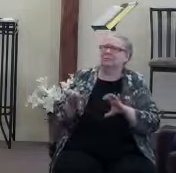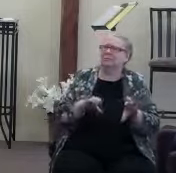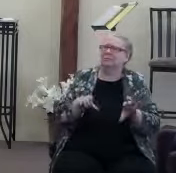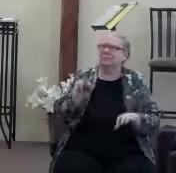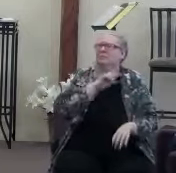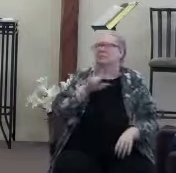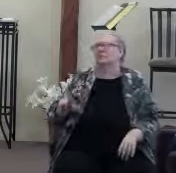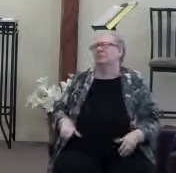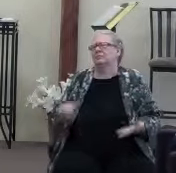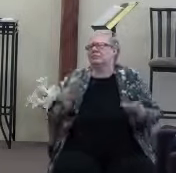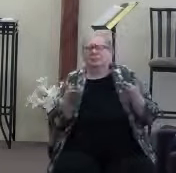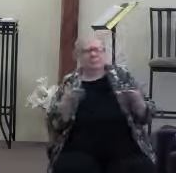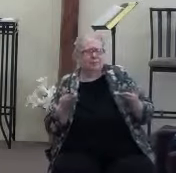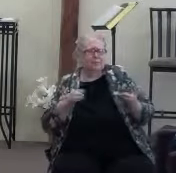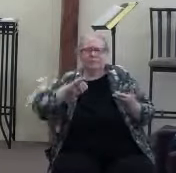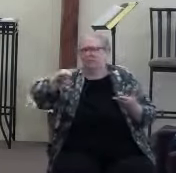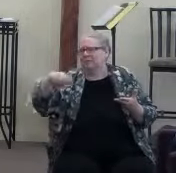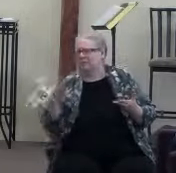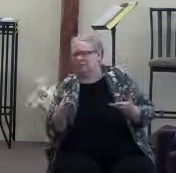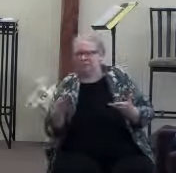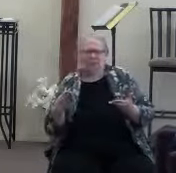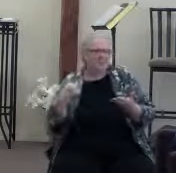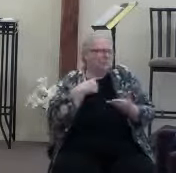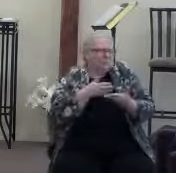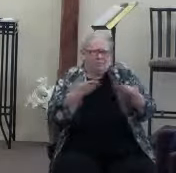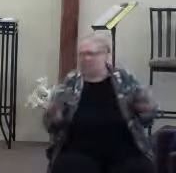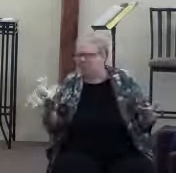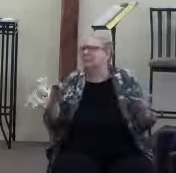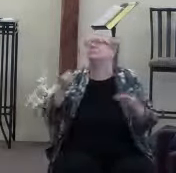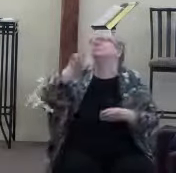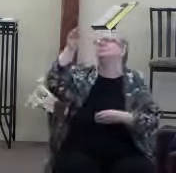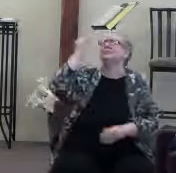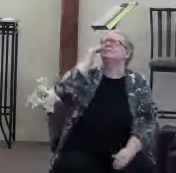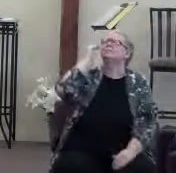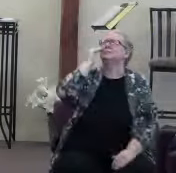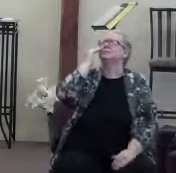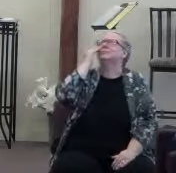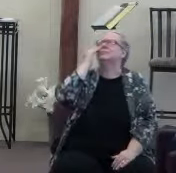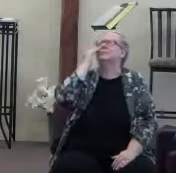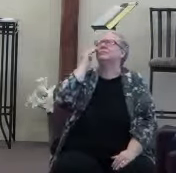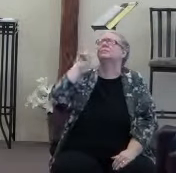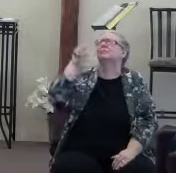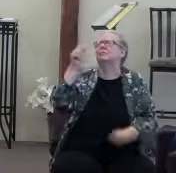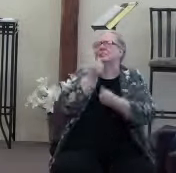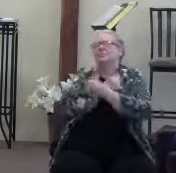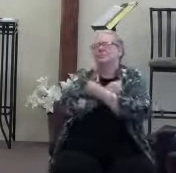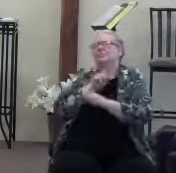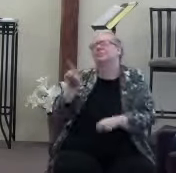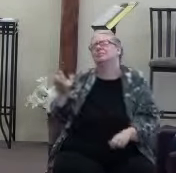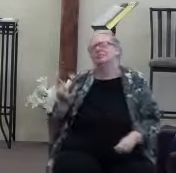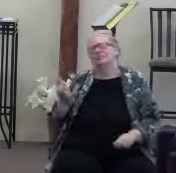Lord, it could be a job, it could be whatever you know, and you love them.